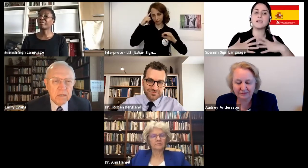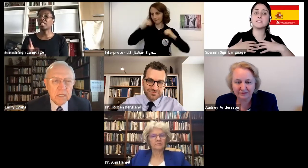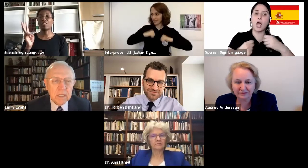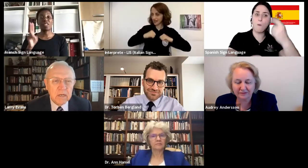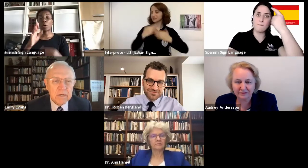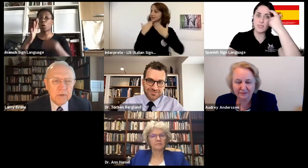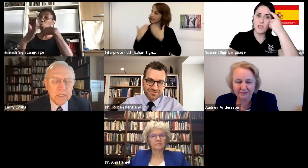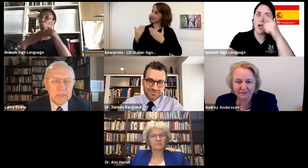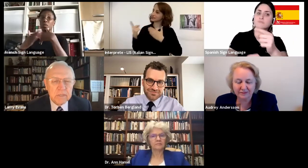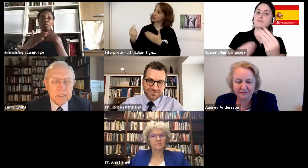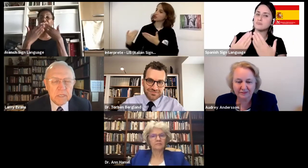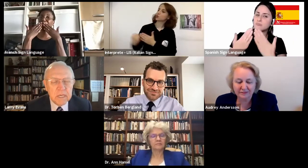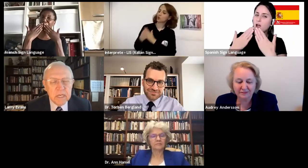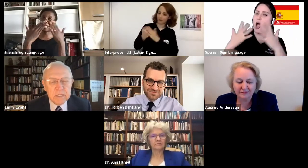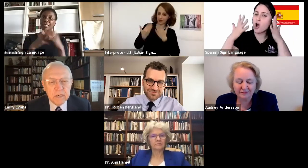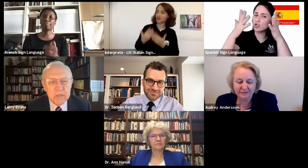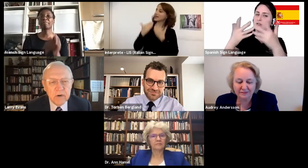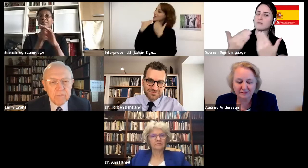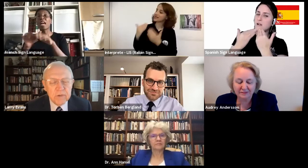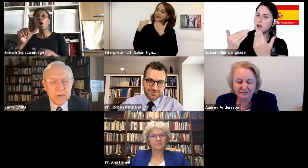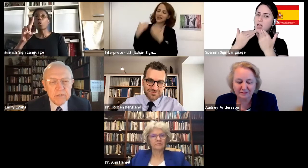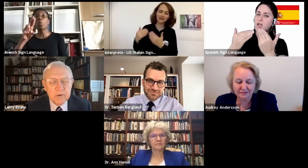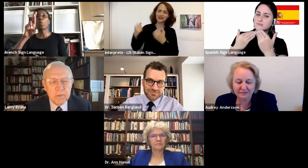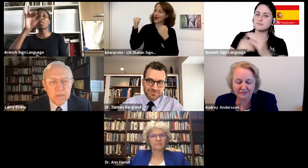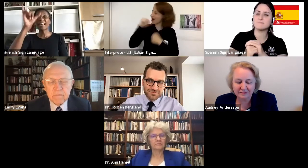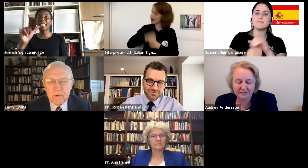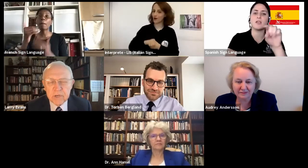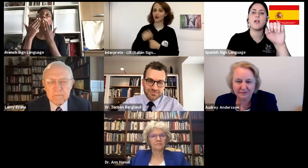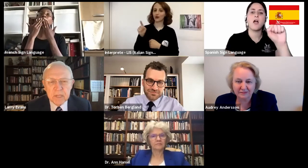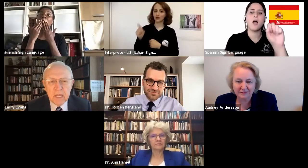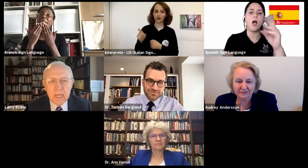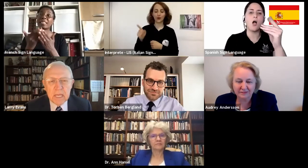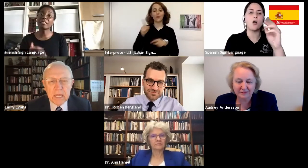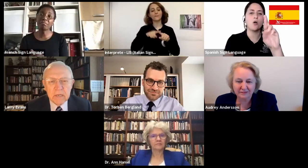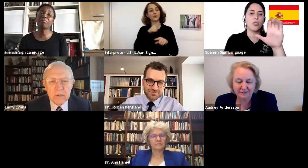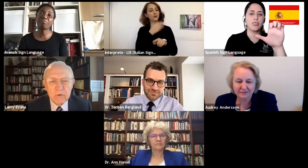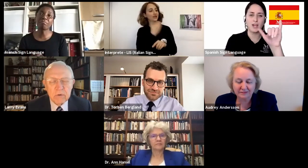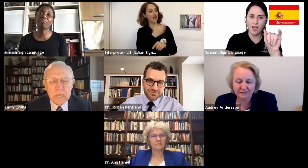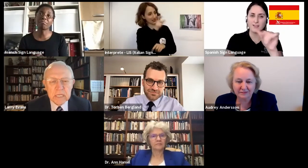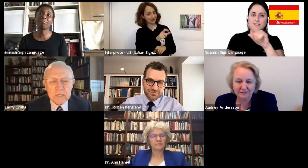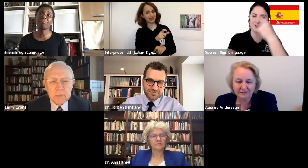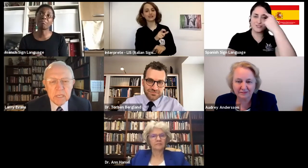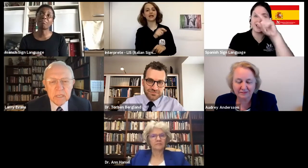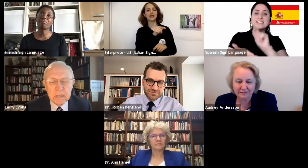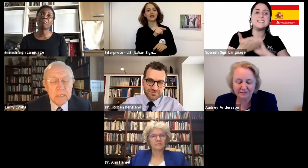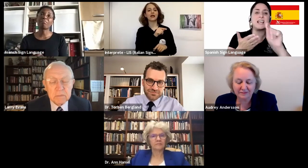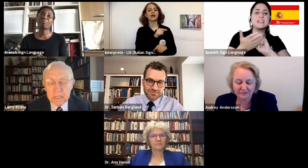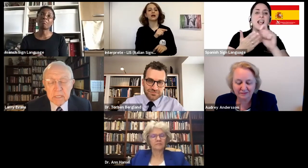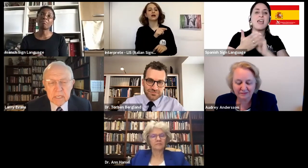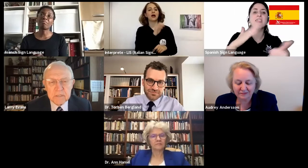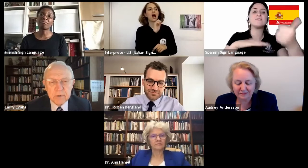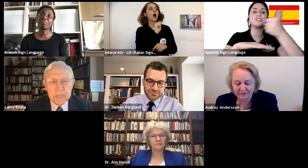again. Again, Audrey is the secretary for the Trans-European Division and who has been